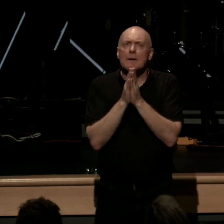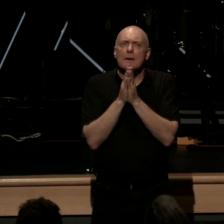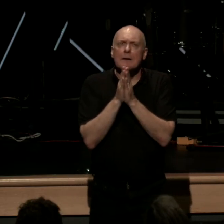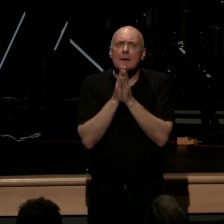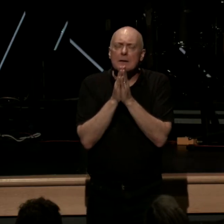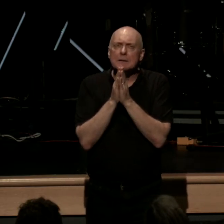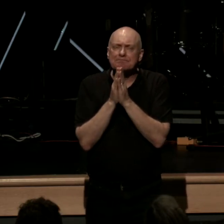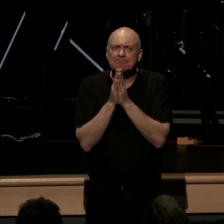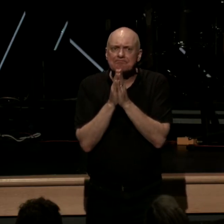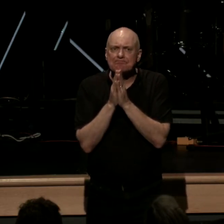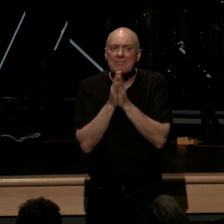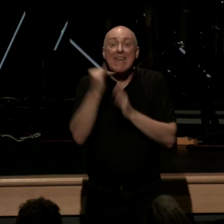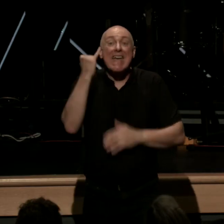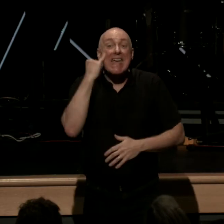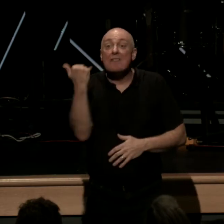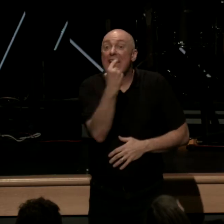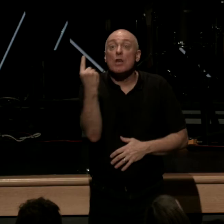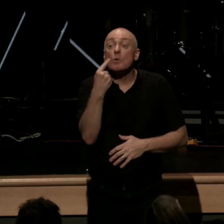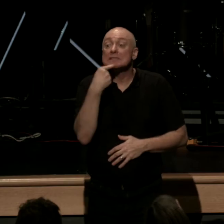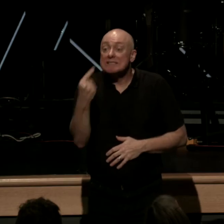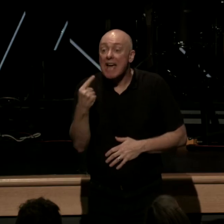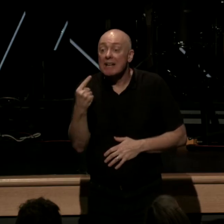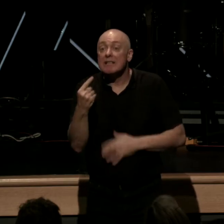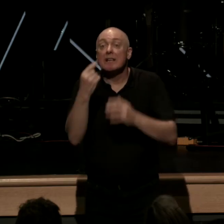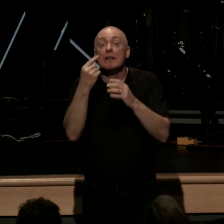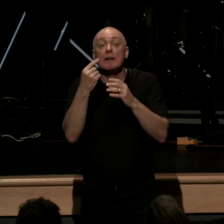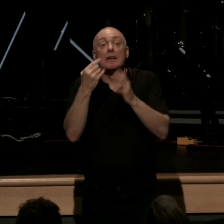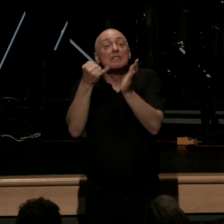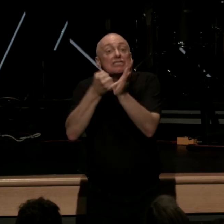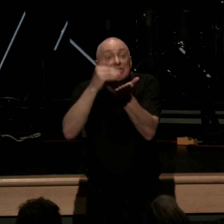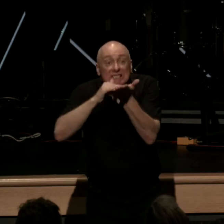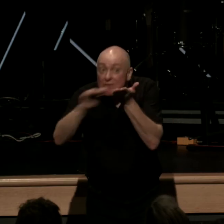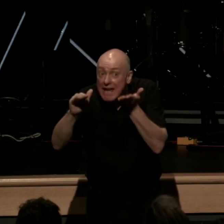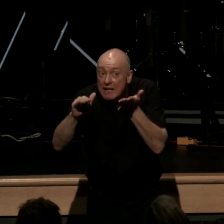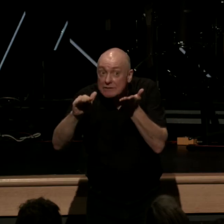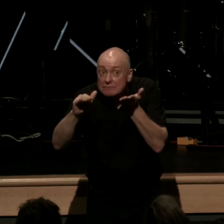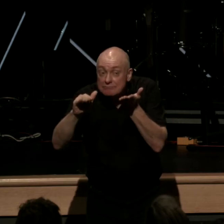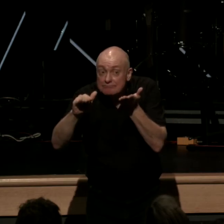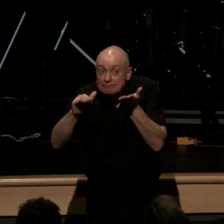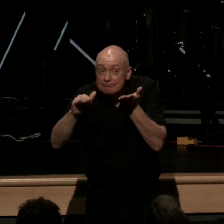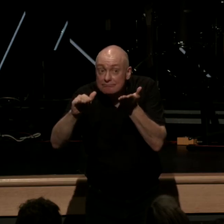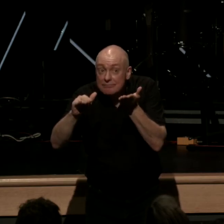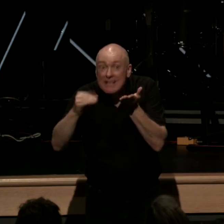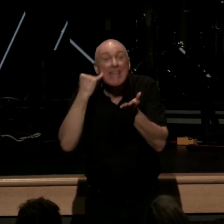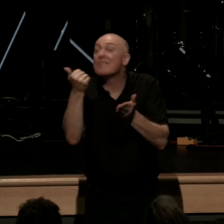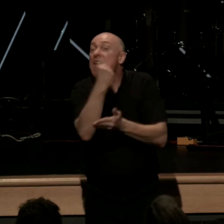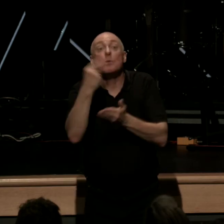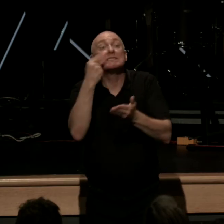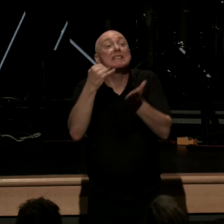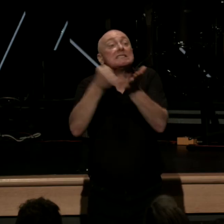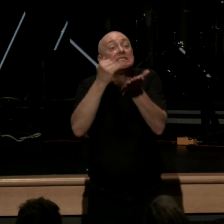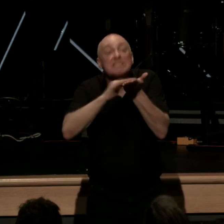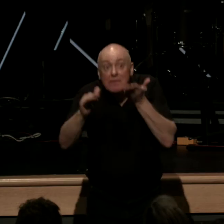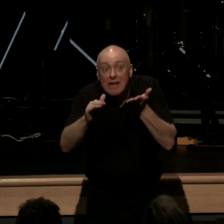if anyone says that the justice justification if anyone says that the justification received